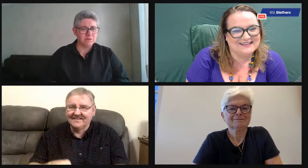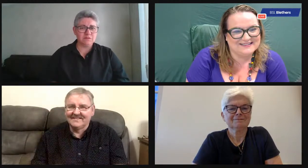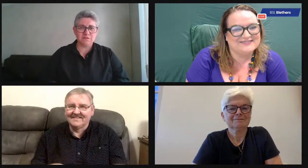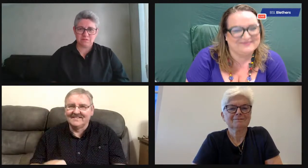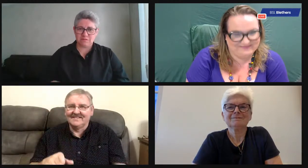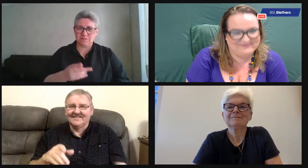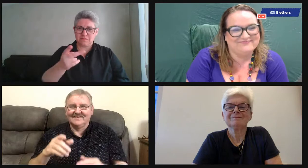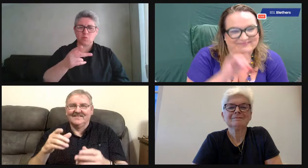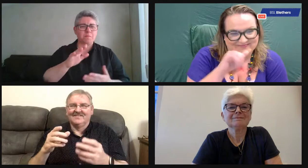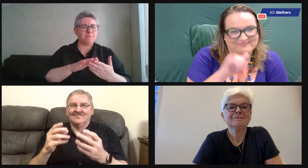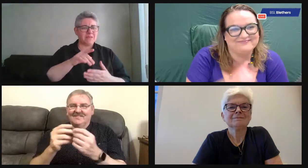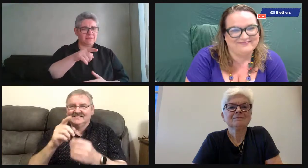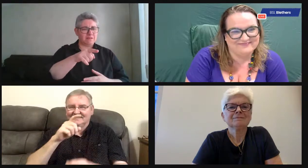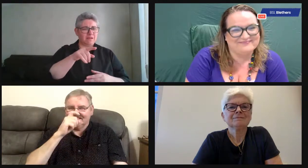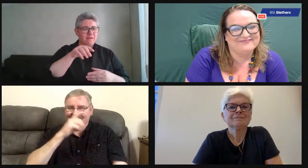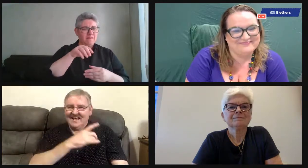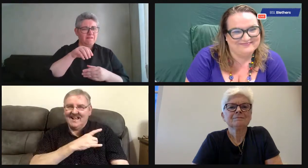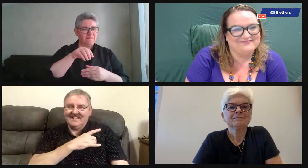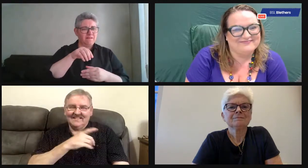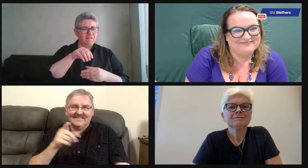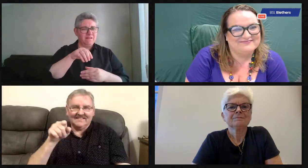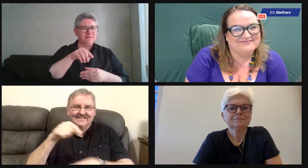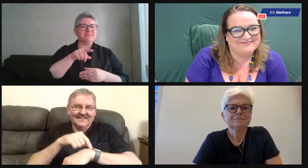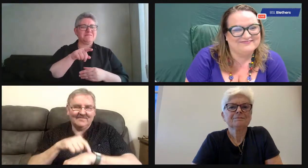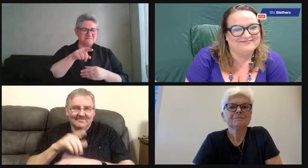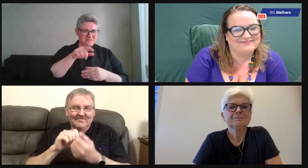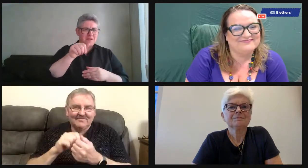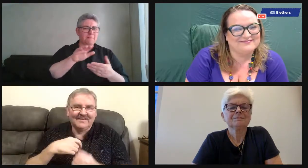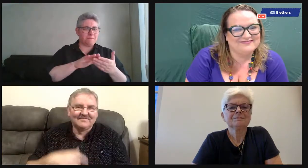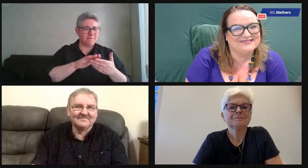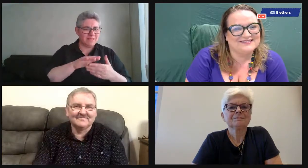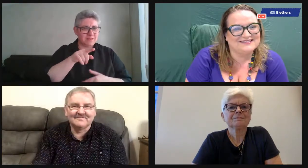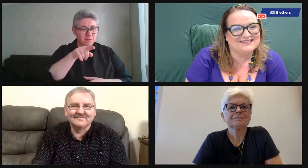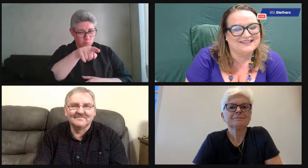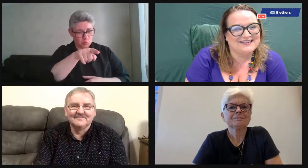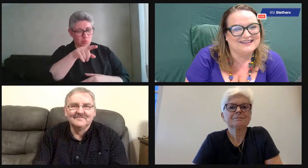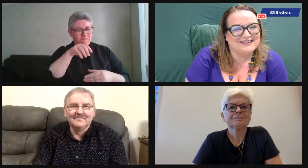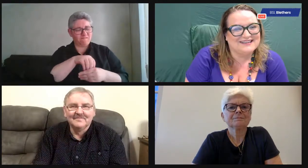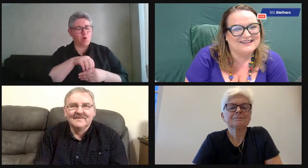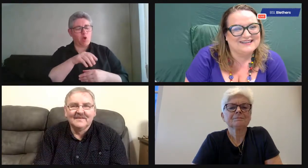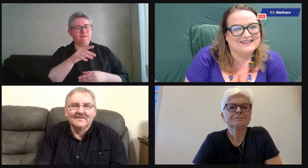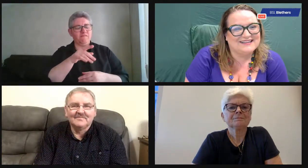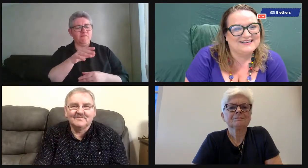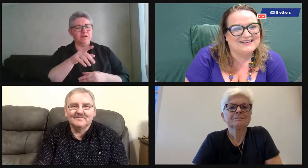went to Glasgow Deaf Club and I got involved in drama again with Moira and with Moira's sister, Helen, at the time. Remember that?